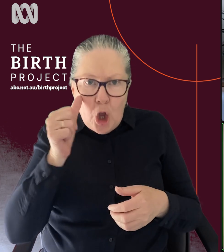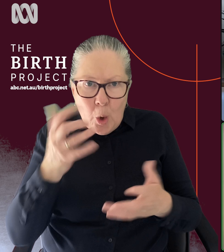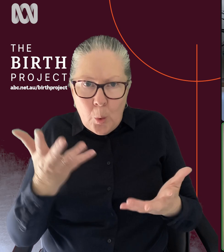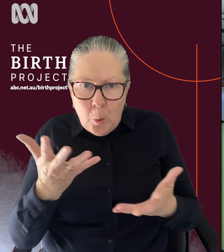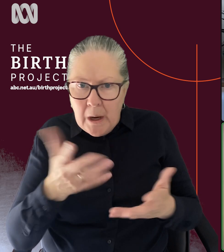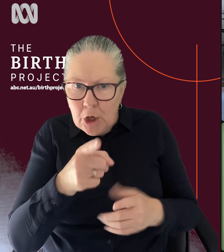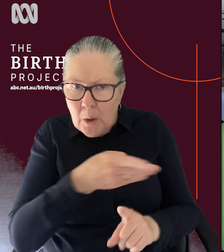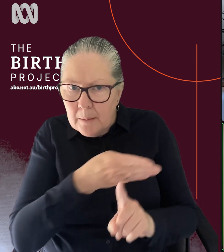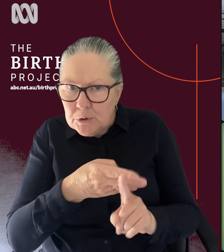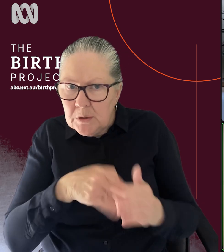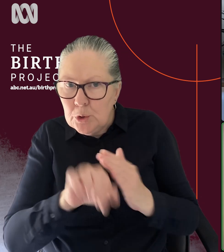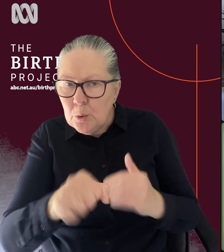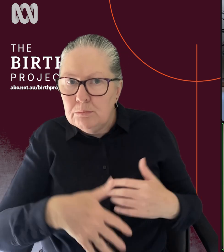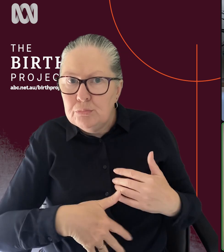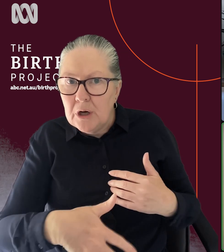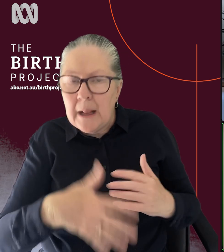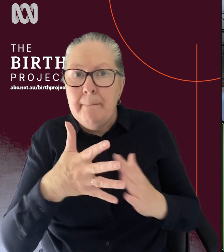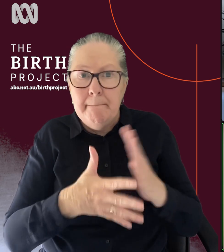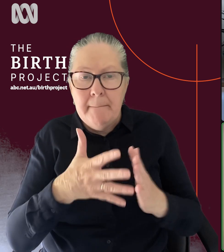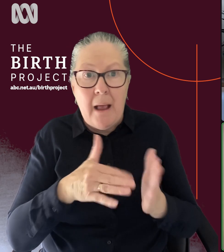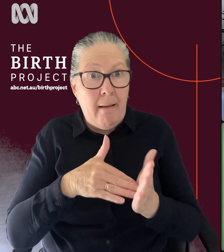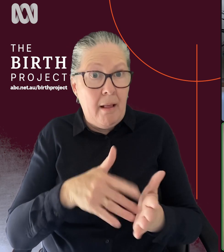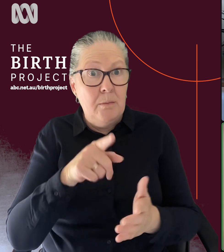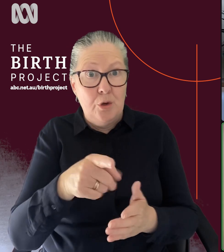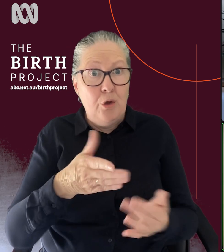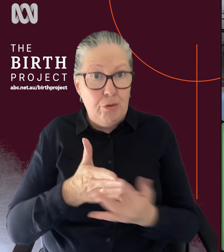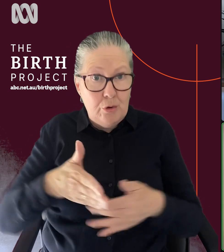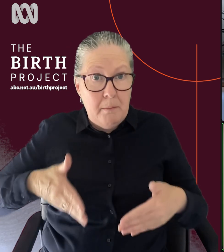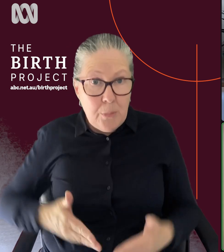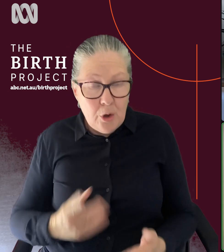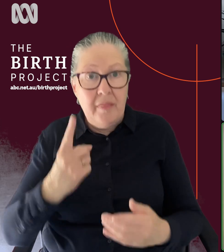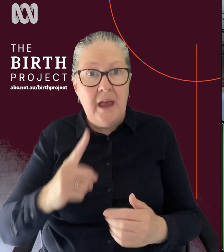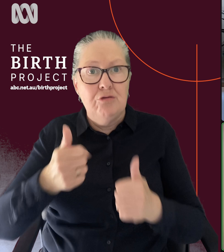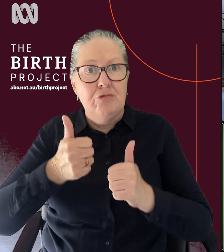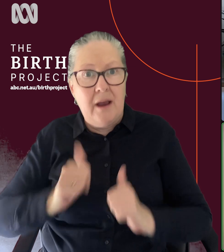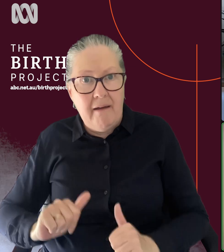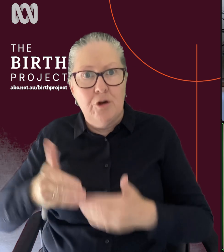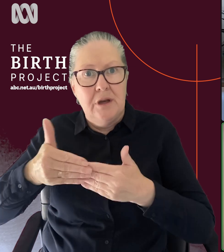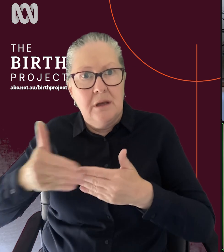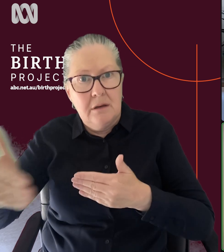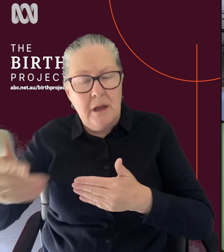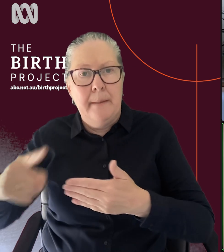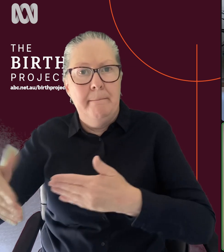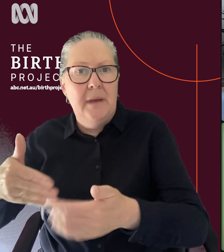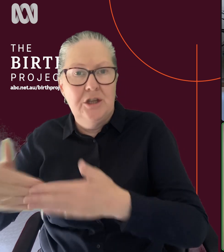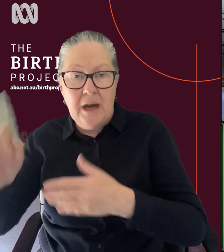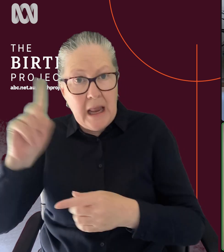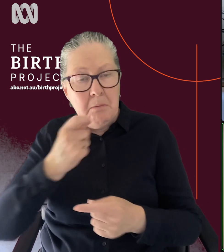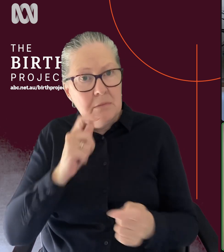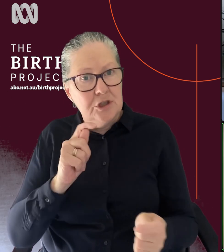your pregnancy can really support the way you actively birth and your recovery and how you manage that. So, um, I think we're seeing a shift there.